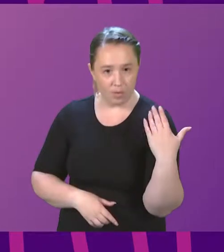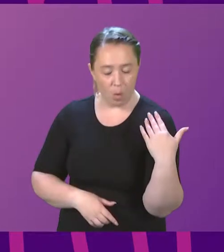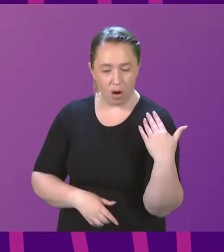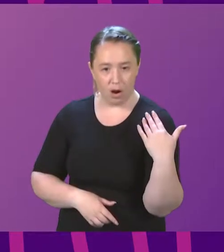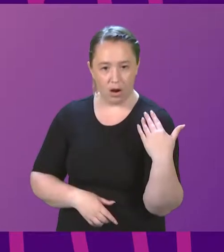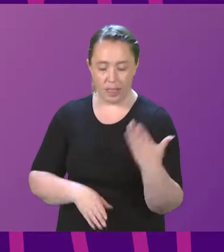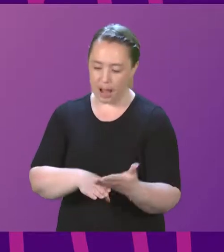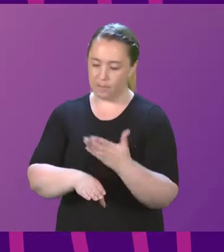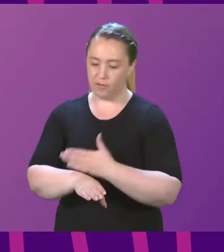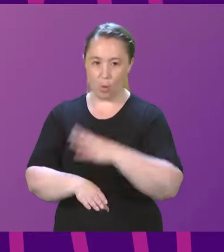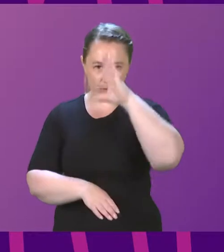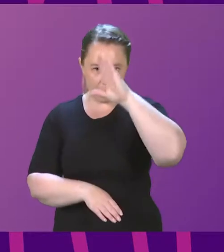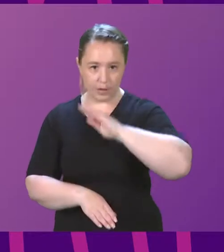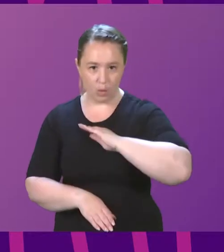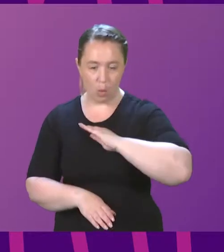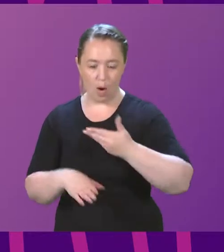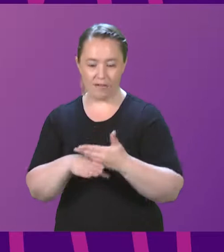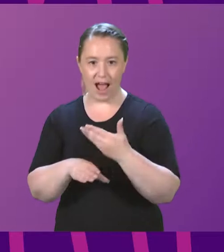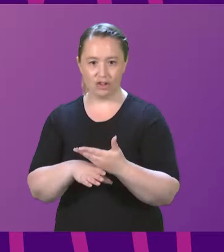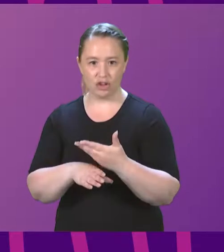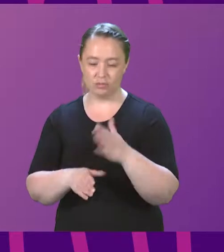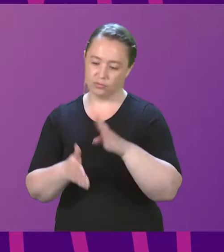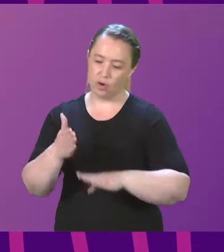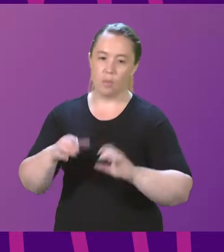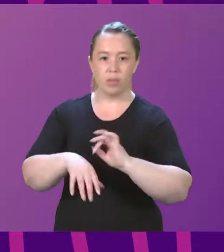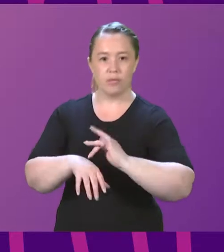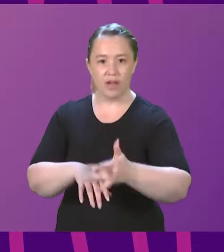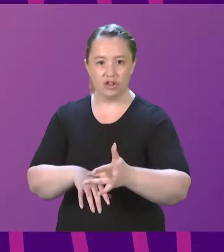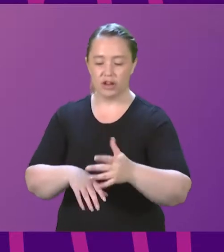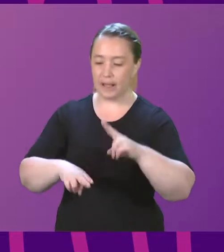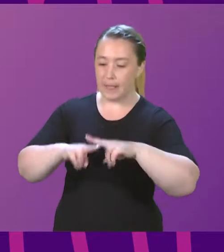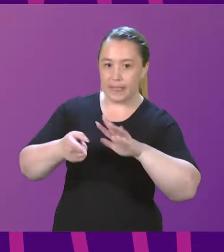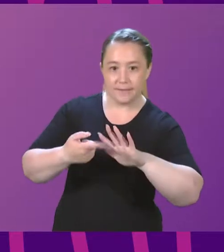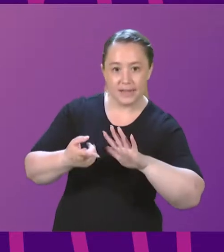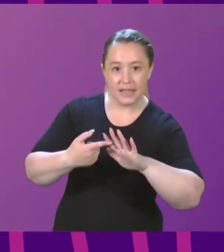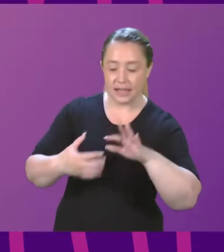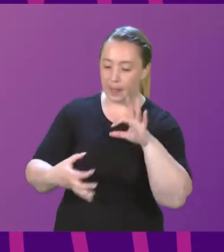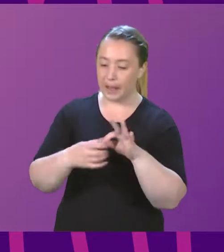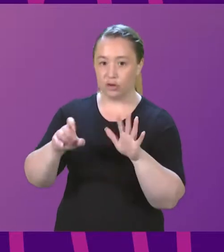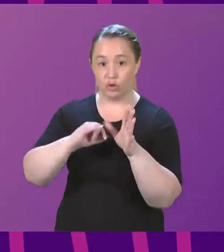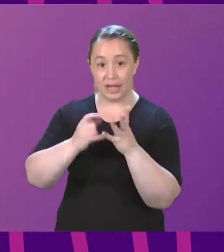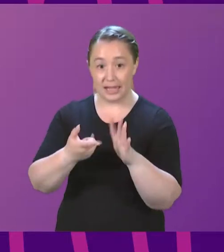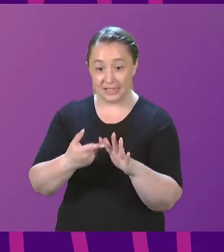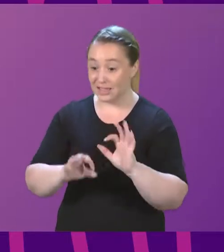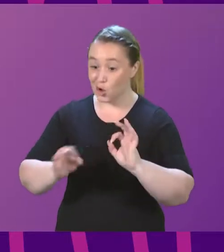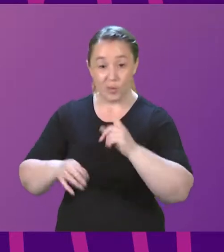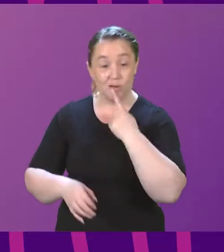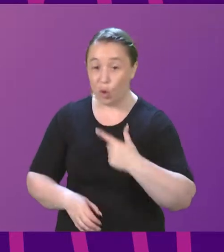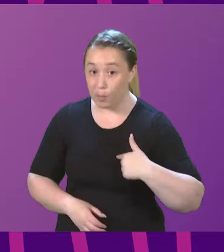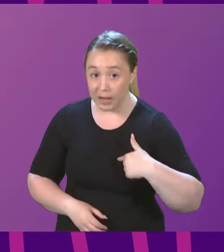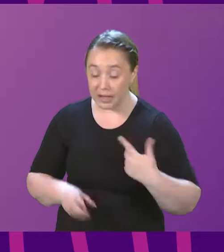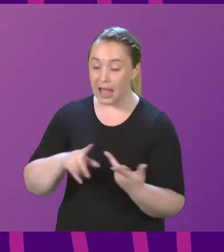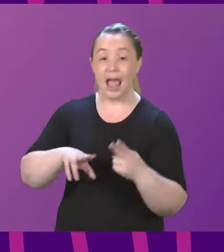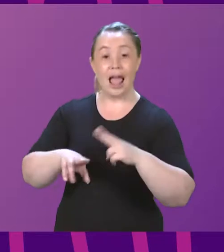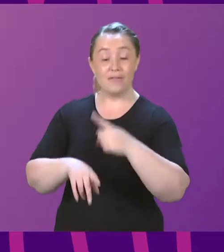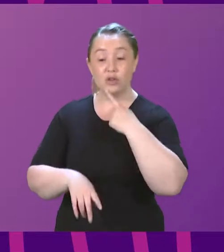about action by the profession, DASA cases and the fee rates for those cases had not been raised with me. Had they had been raised with